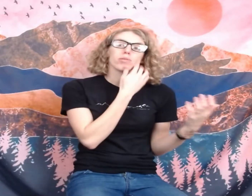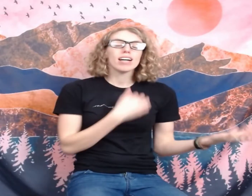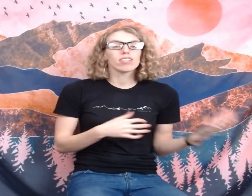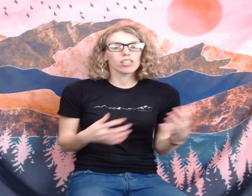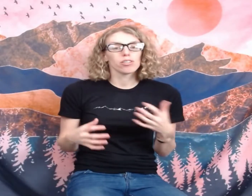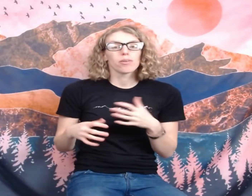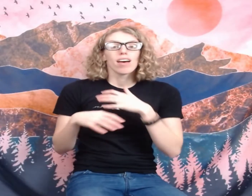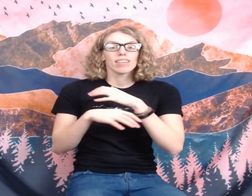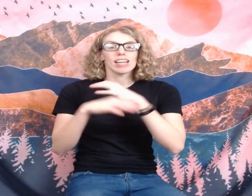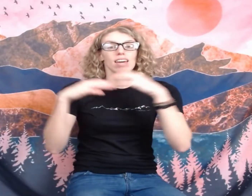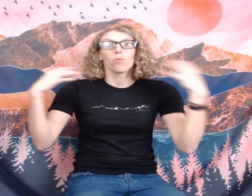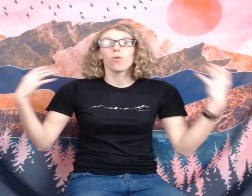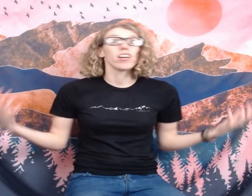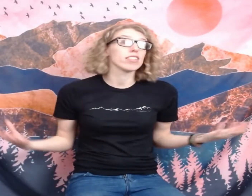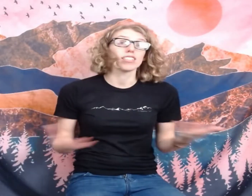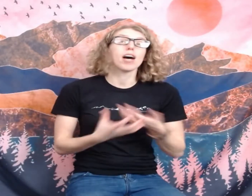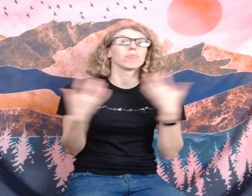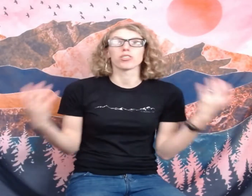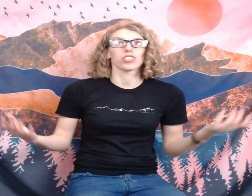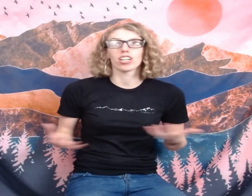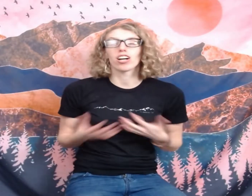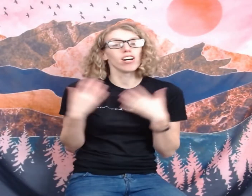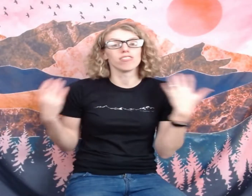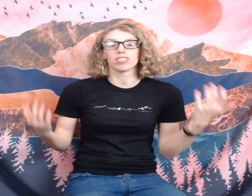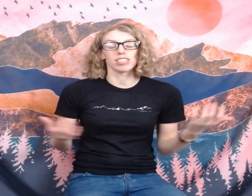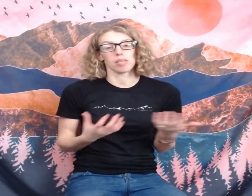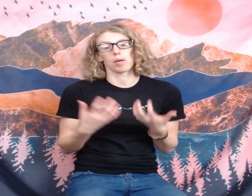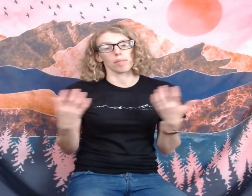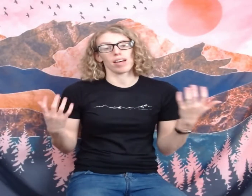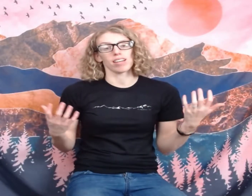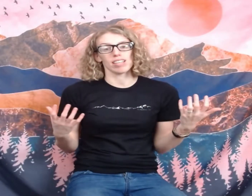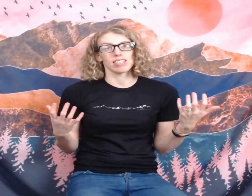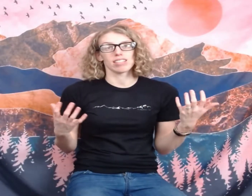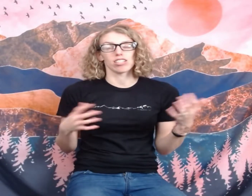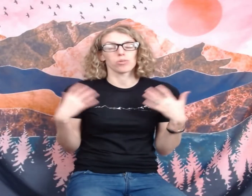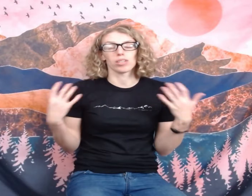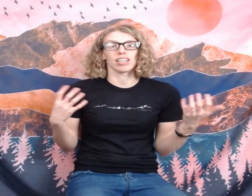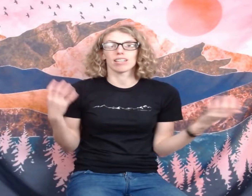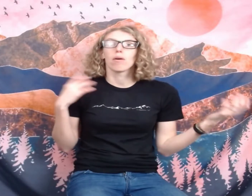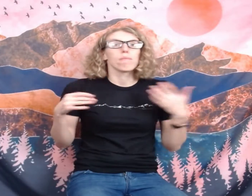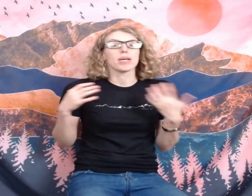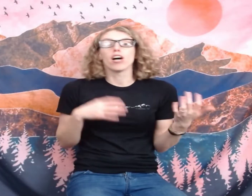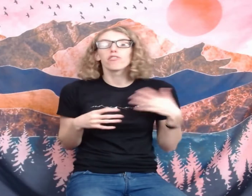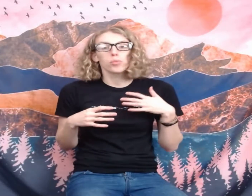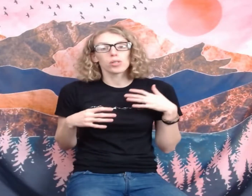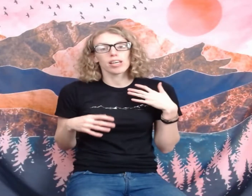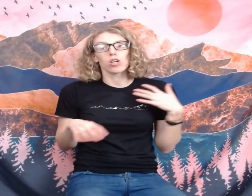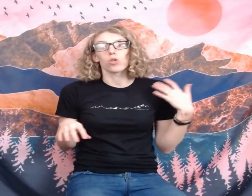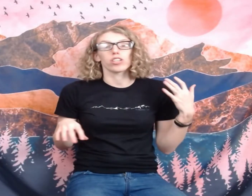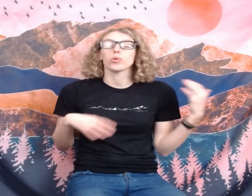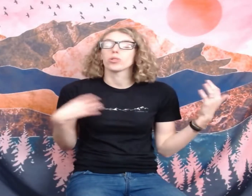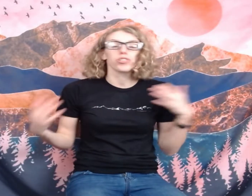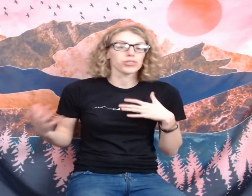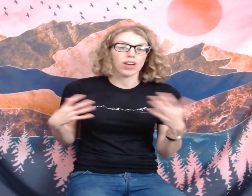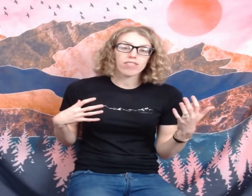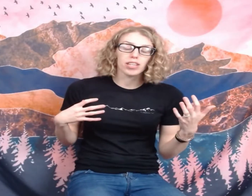tell you like what the temperature of the sleeping bag is that you can like be comfortable in or that you can survive in.